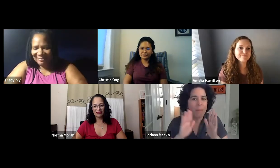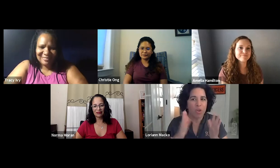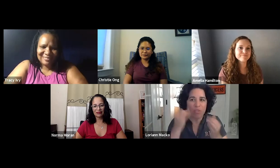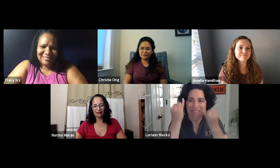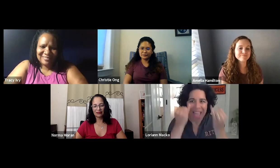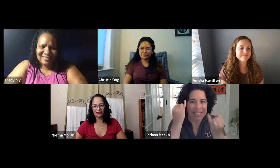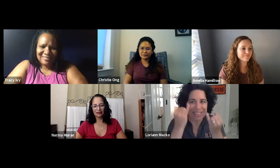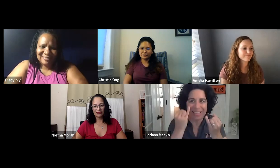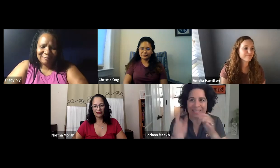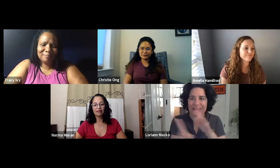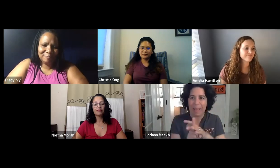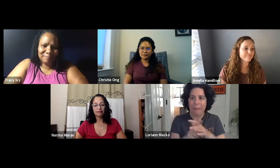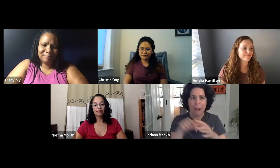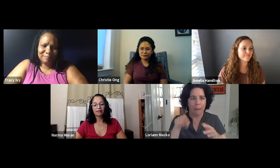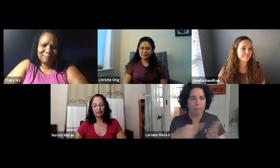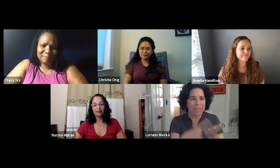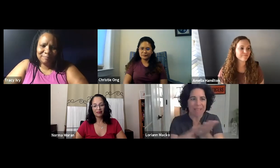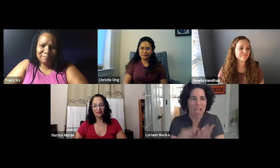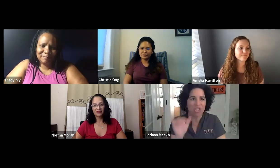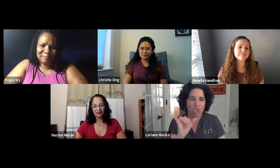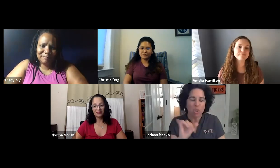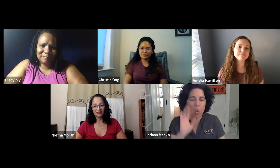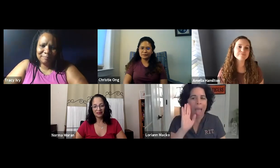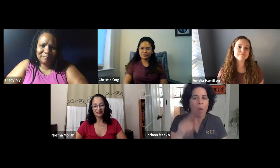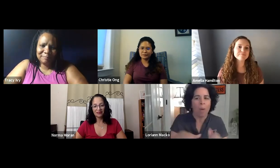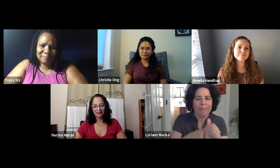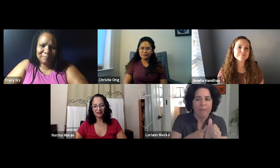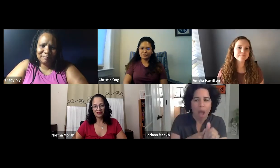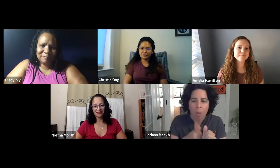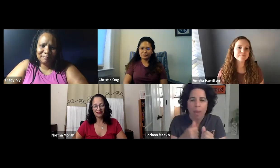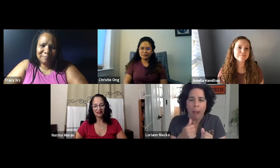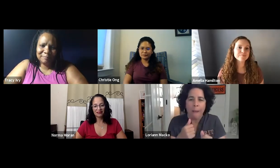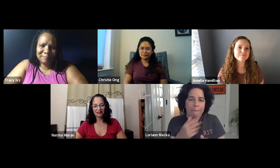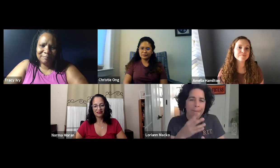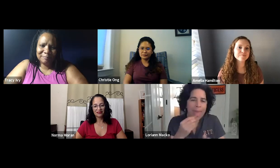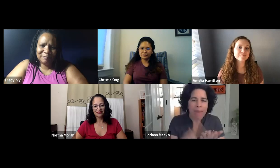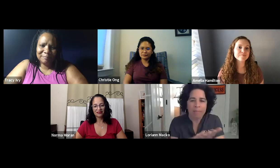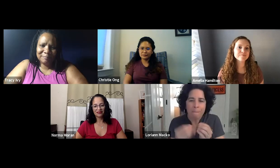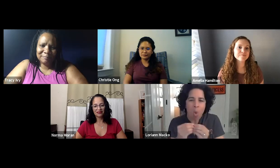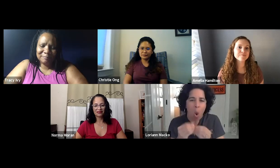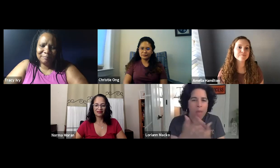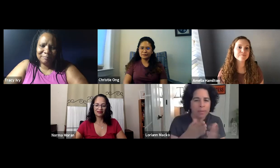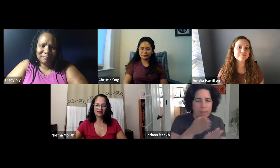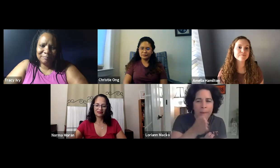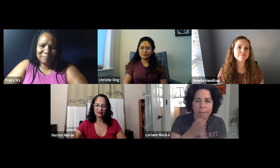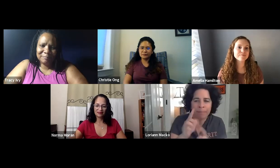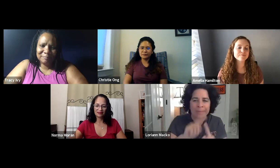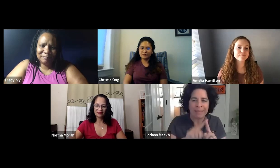inspired me and I think there are some great ideas that came up from this discussion as well. I will be following up and having some